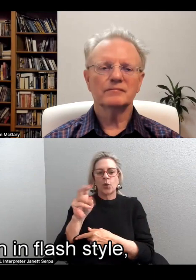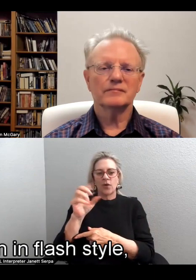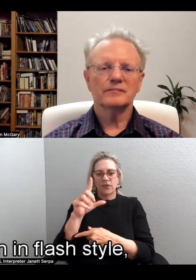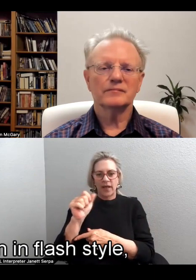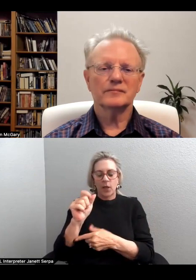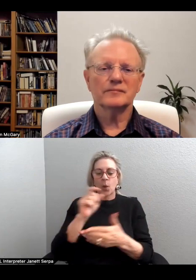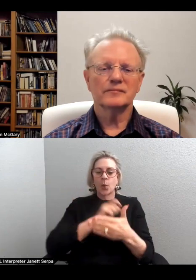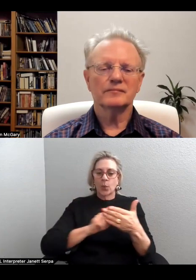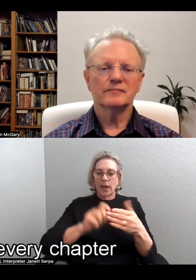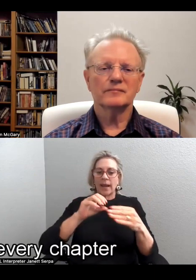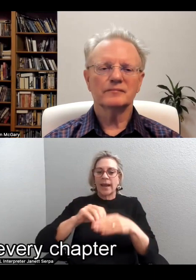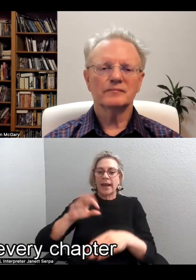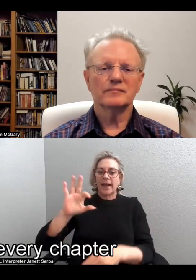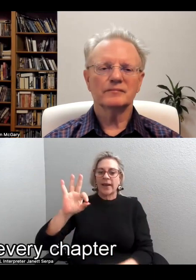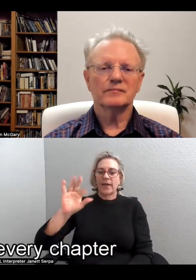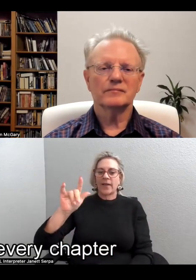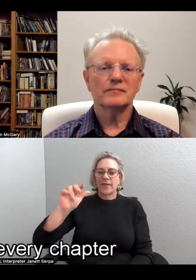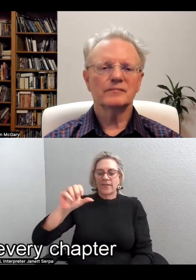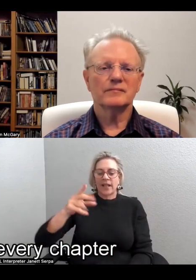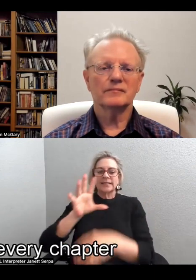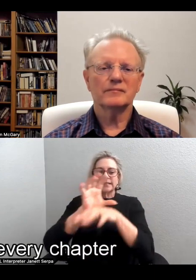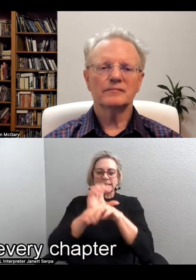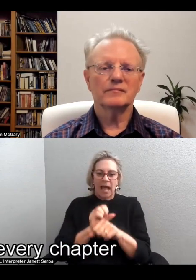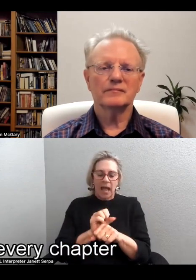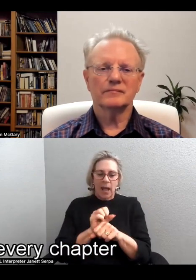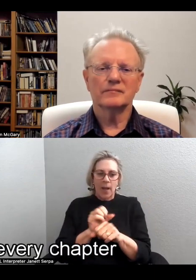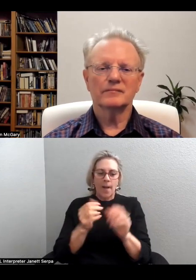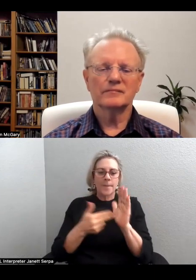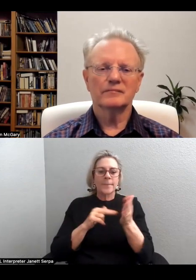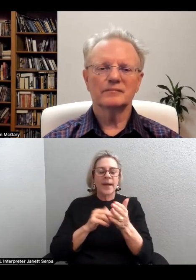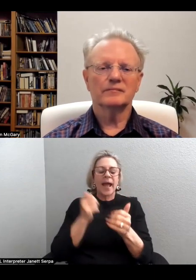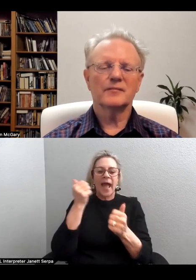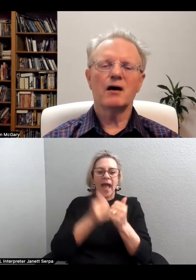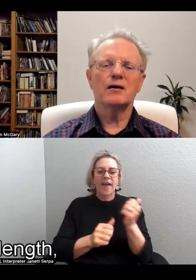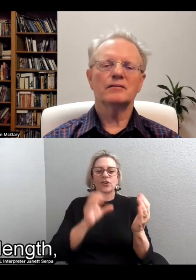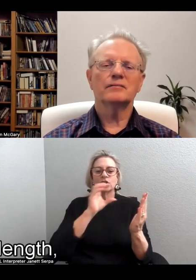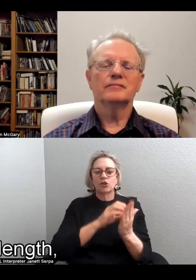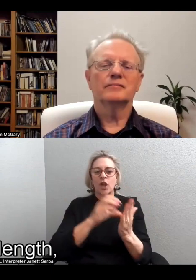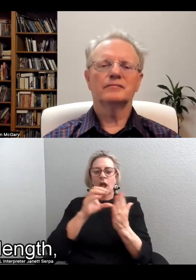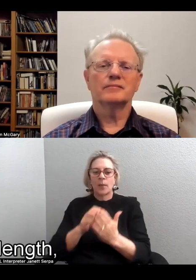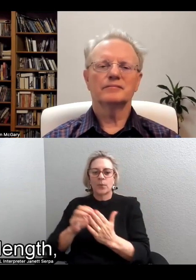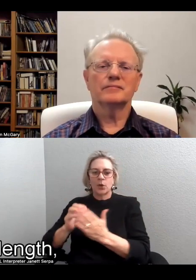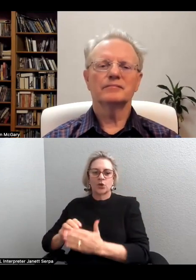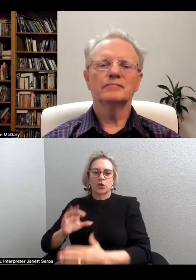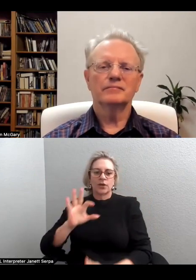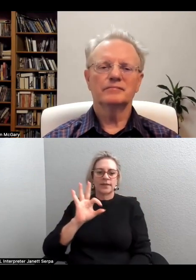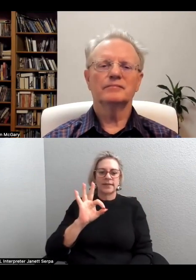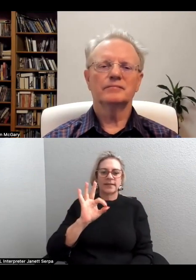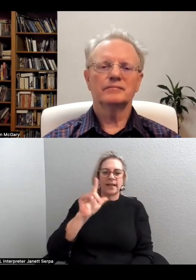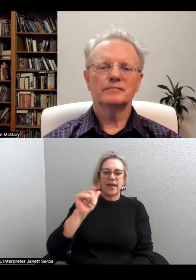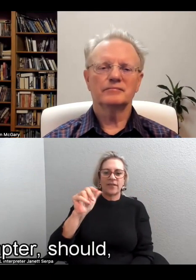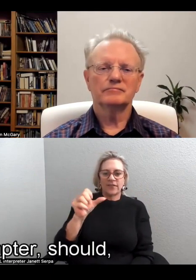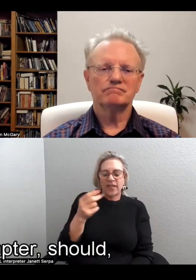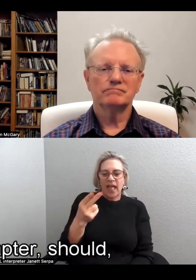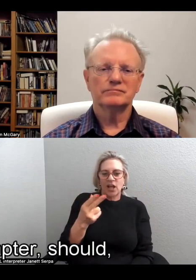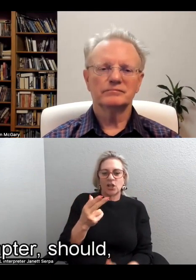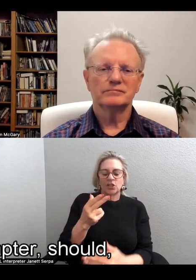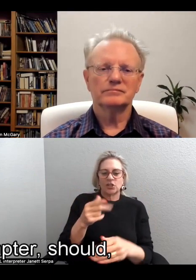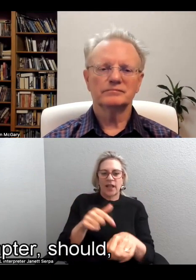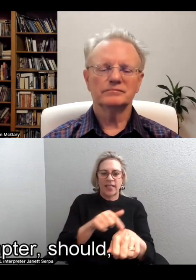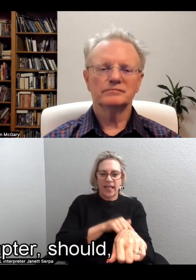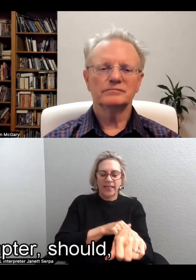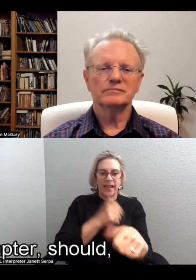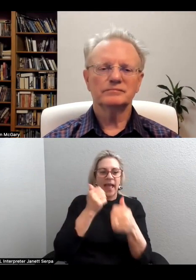Flash style, which means every chapter is Flash length, and every